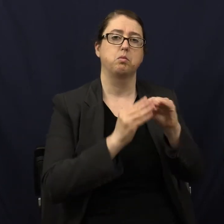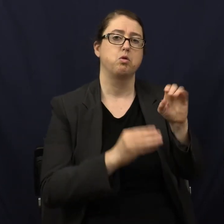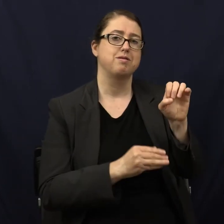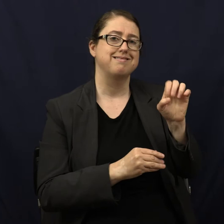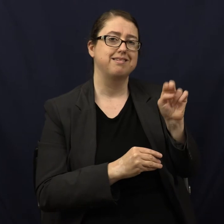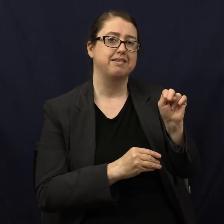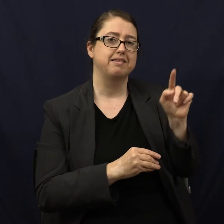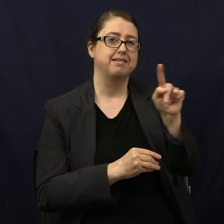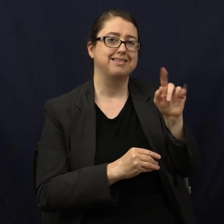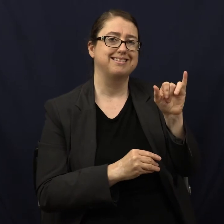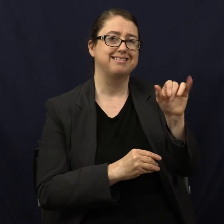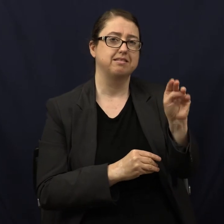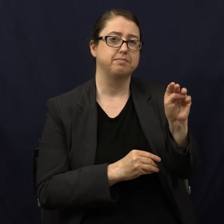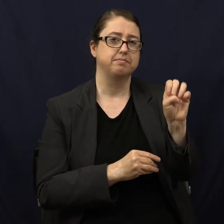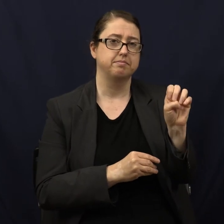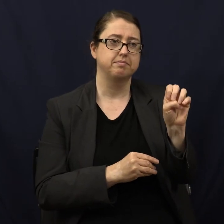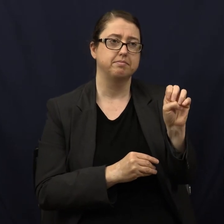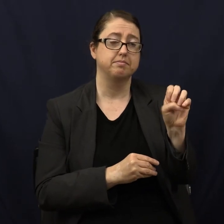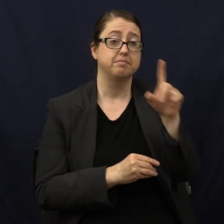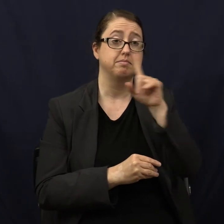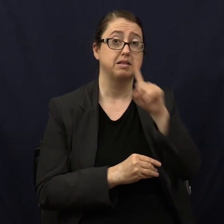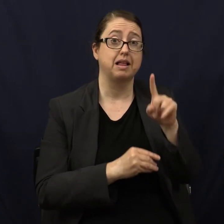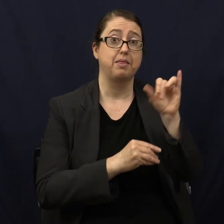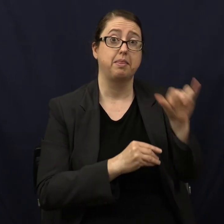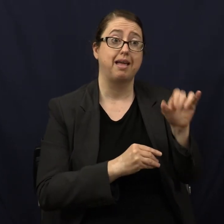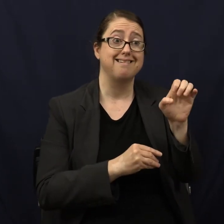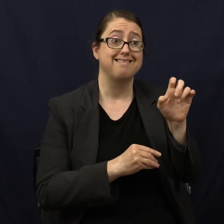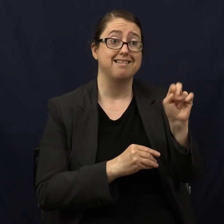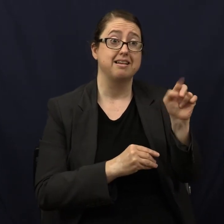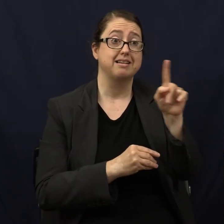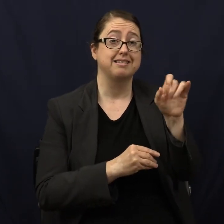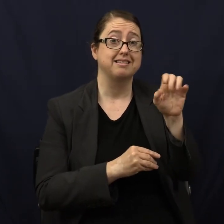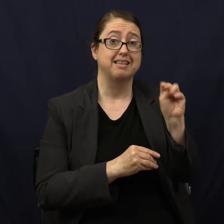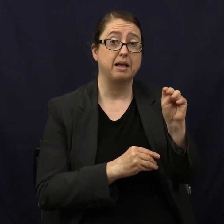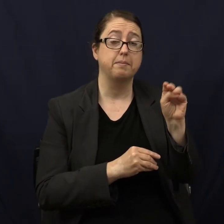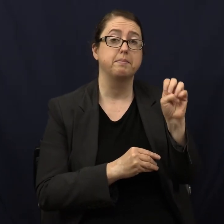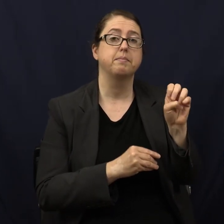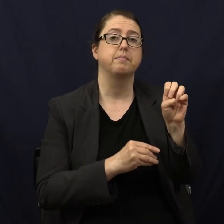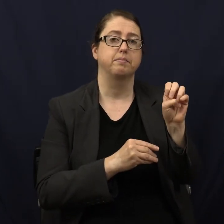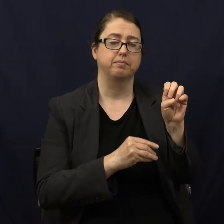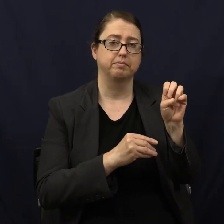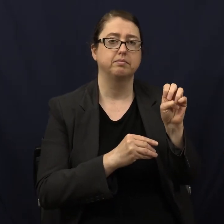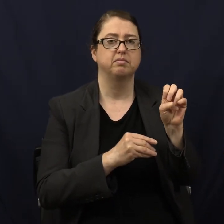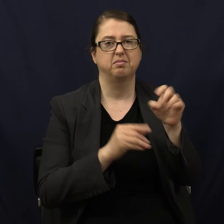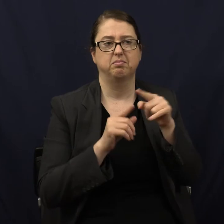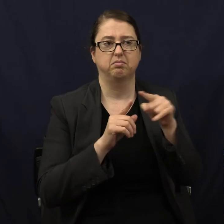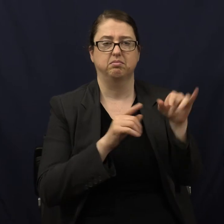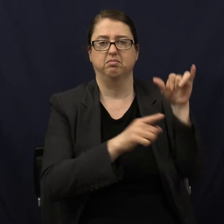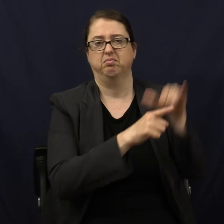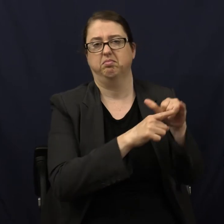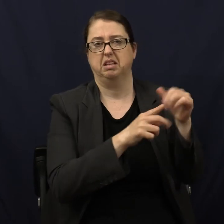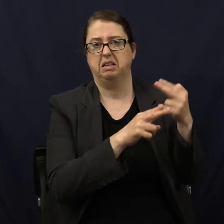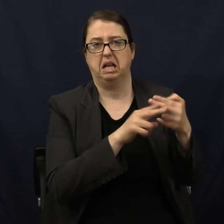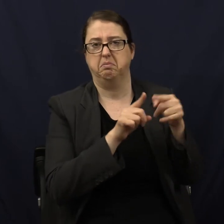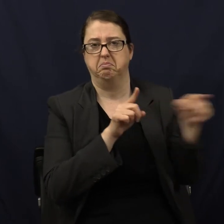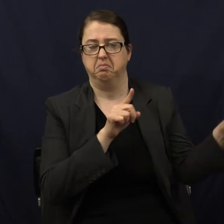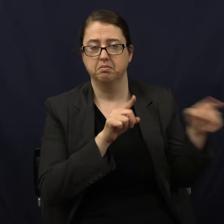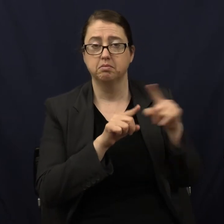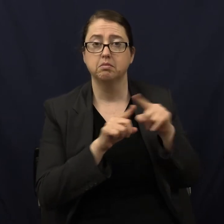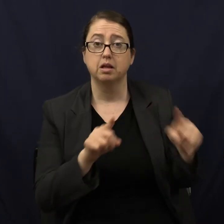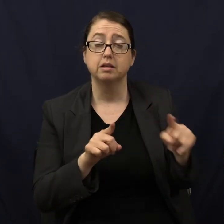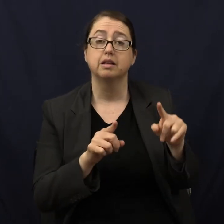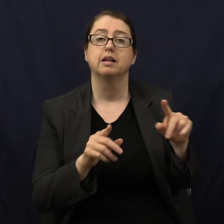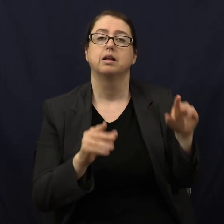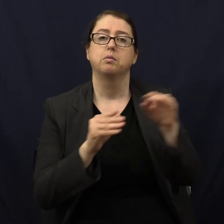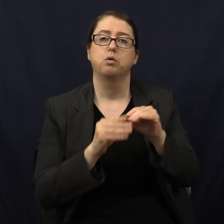And that enzyme becomes activated by hydrochloric acid. You don't have to remember the enzyme, but it's pepsinogen, pepsin. But the more protein